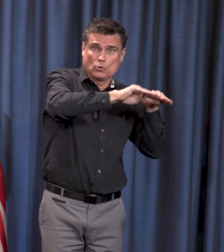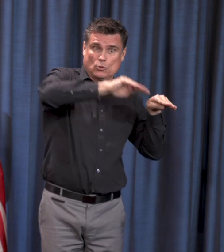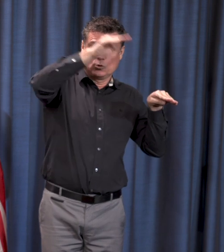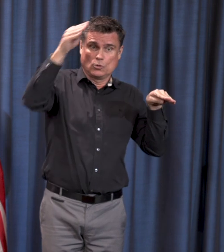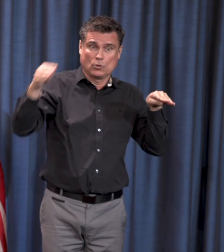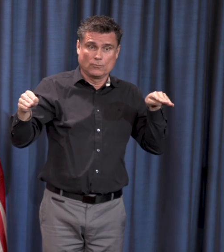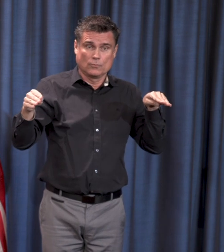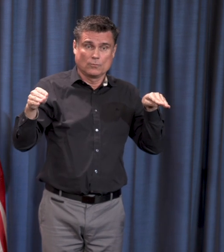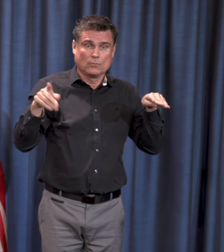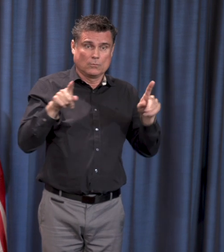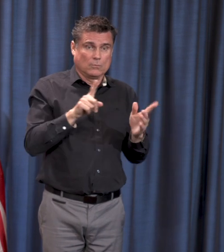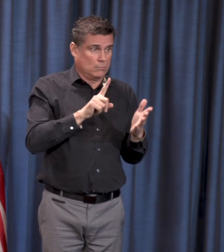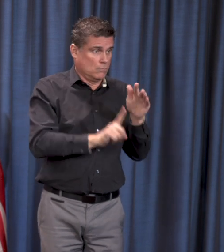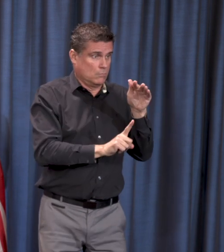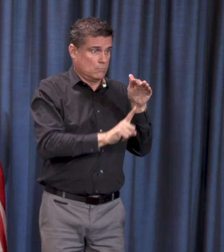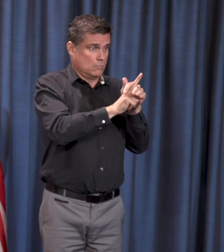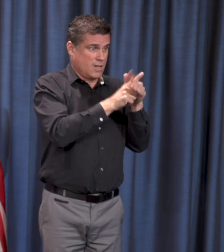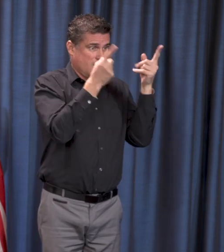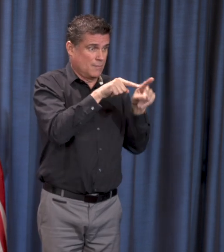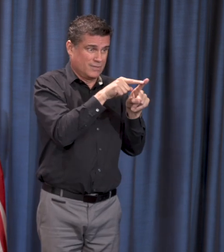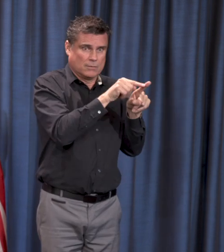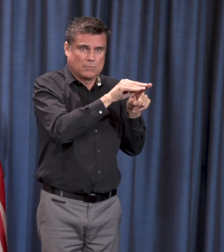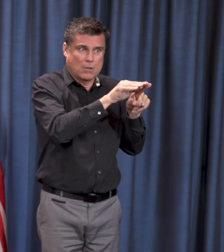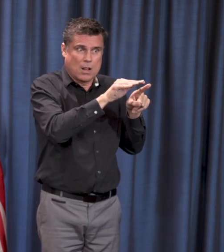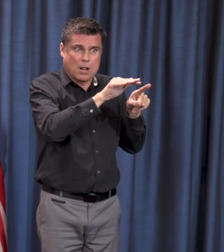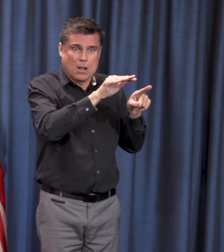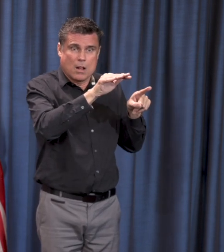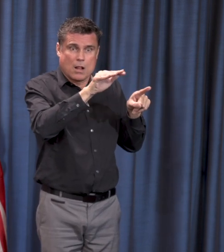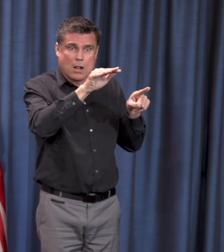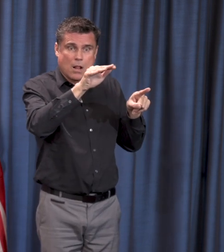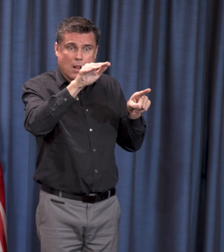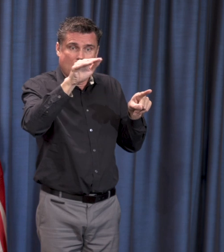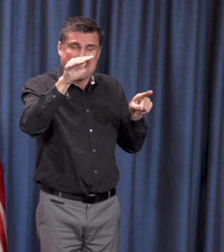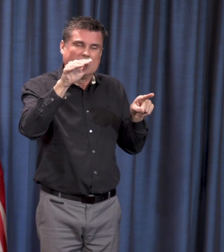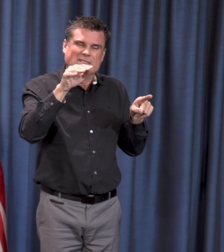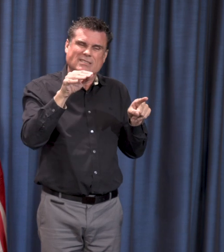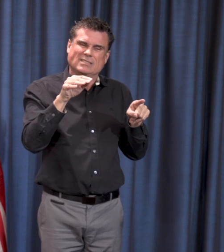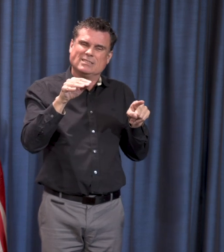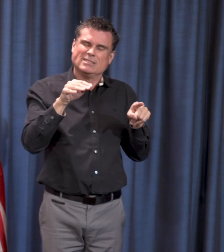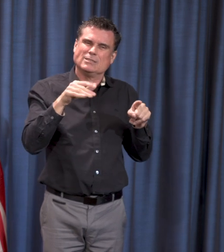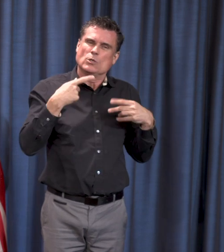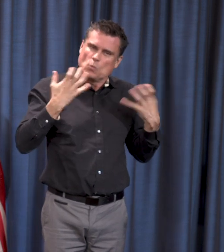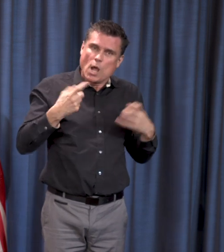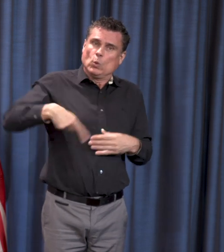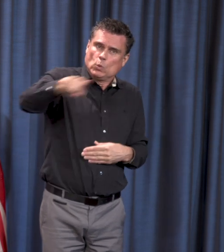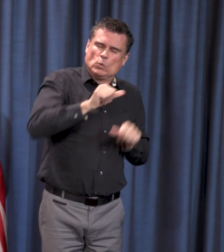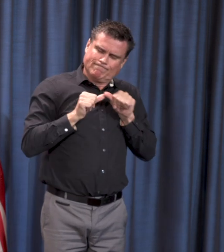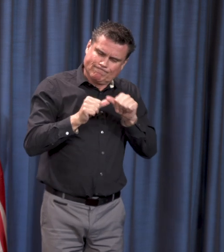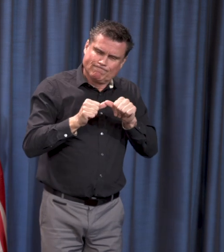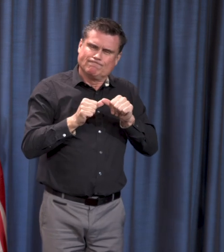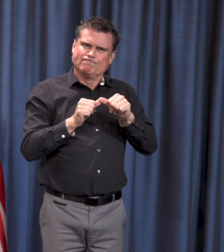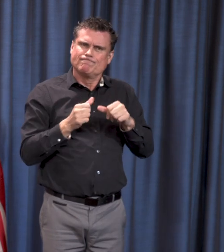need to work together to flatten this curve. Every day that you and your family stay distanced from